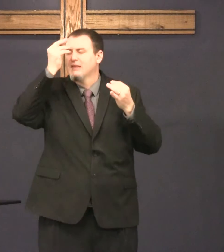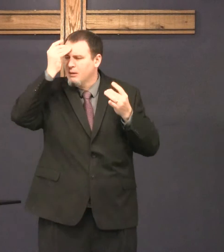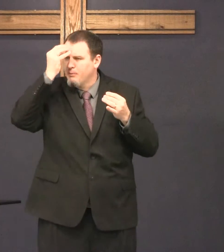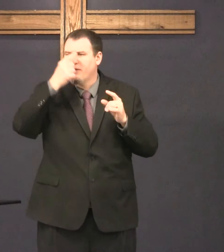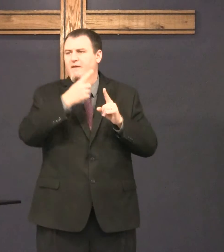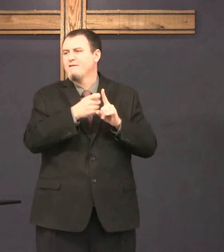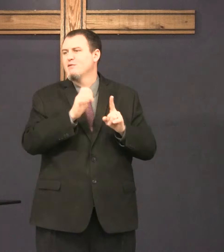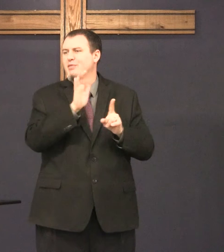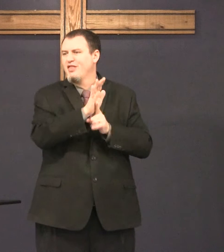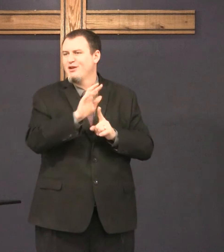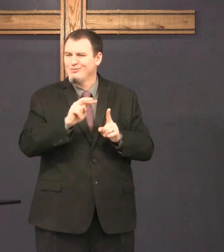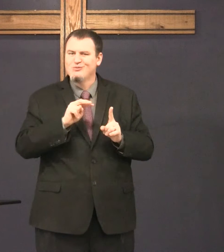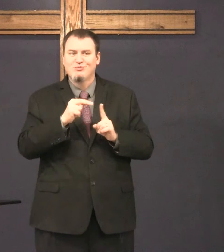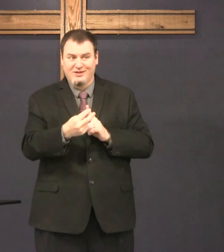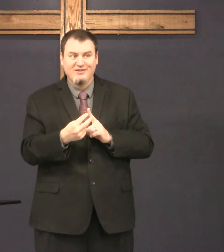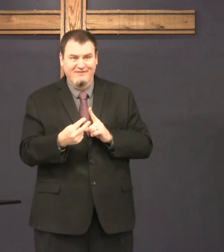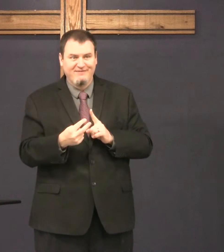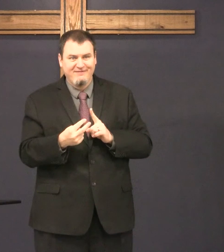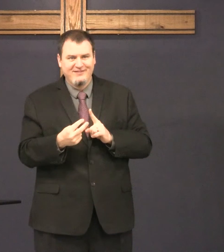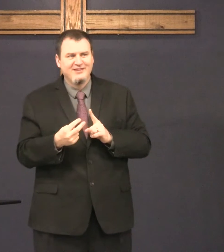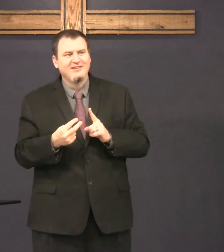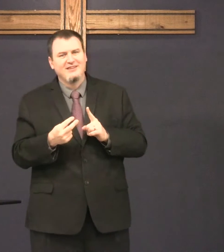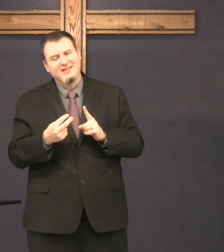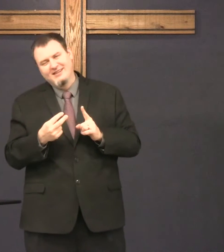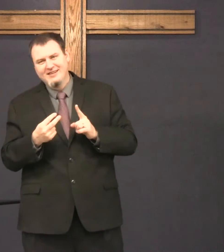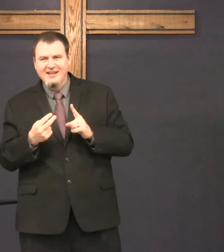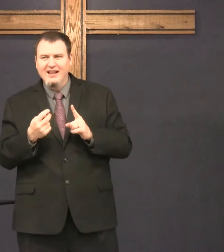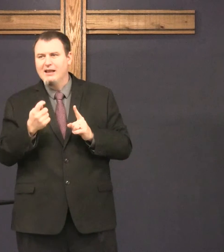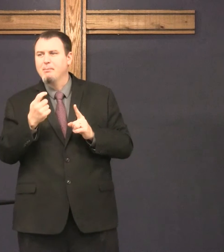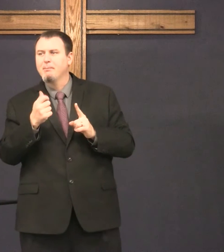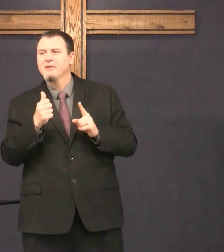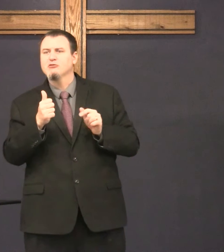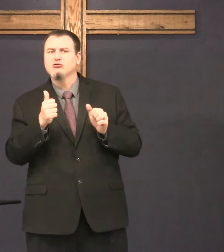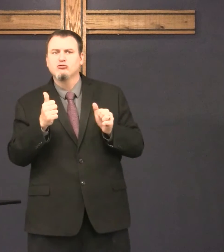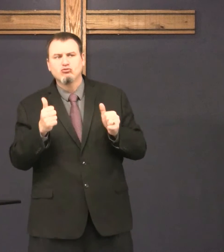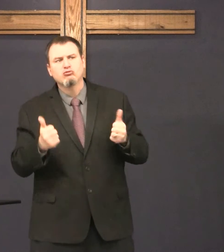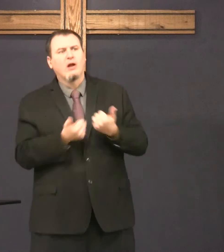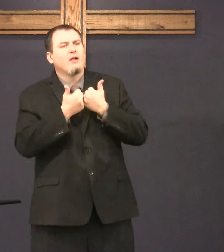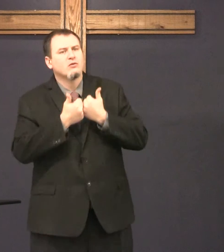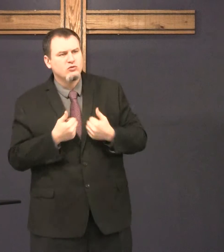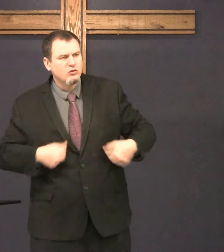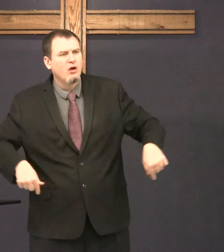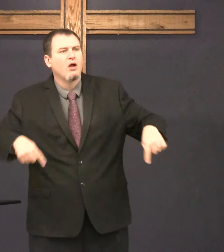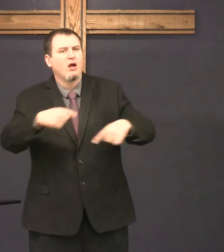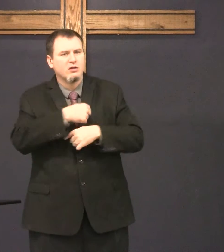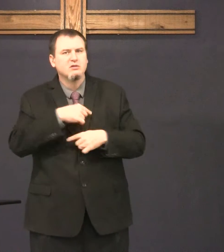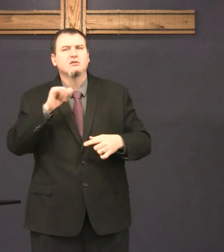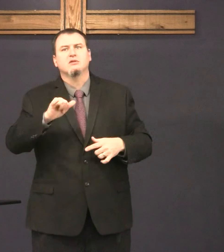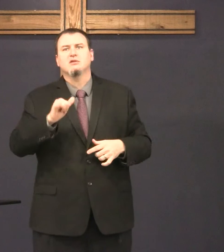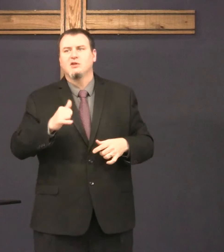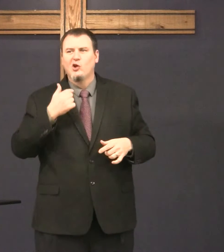And think about the events from their perspective. It's a little bit of a challenge to us.